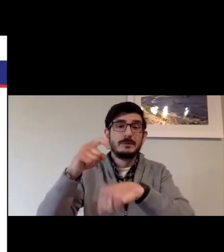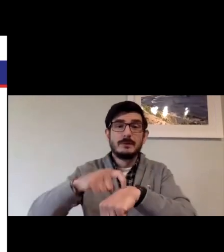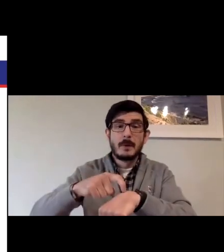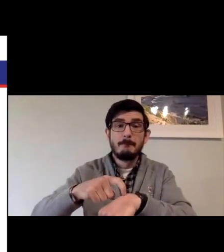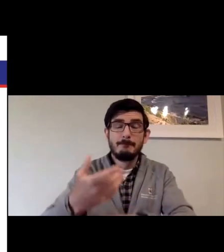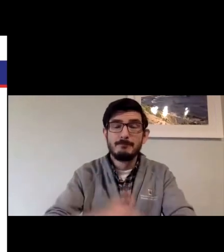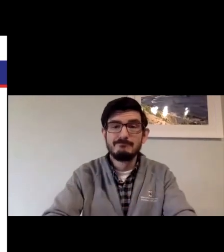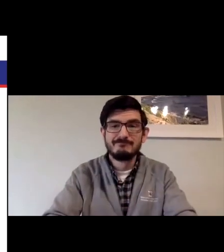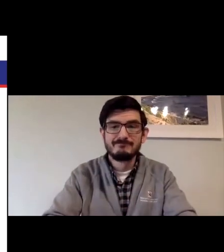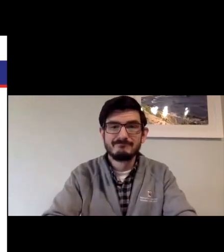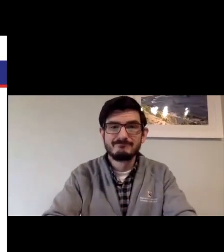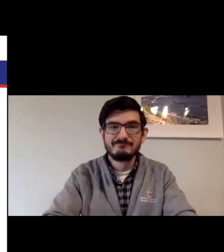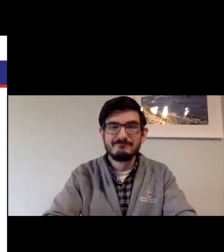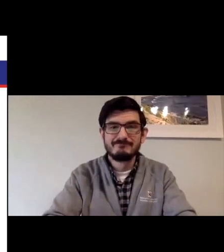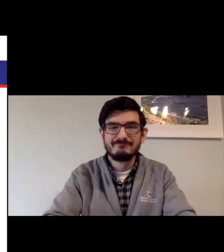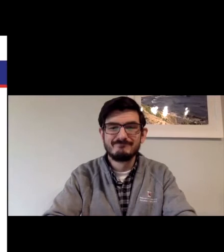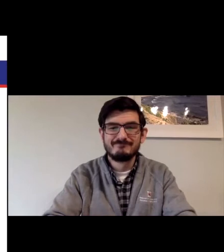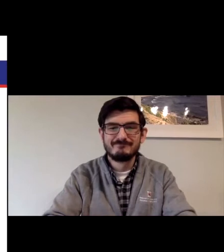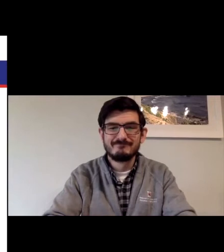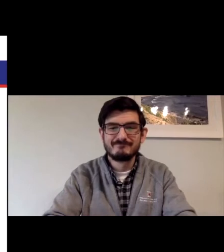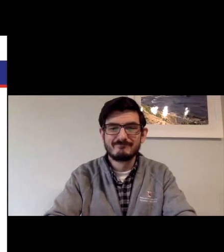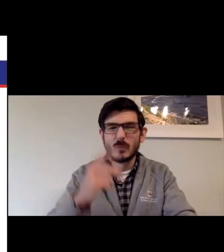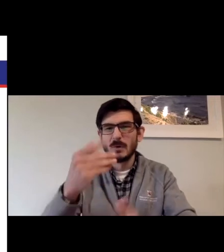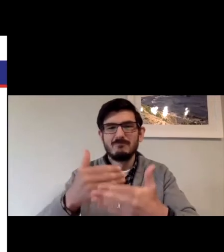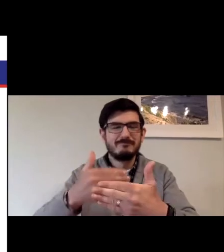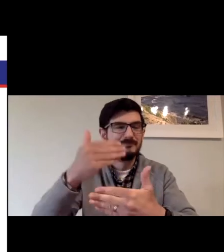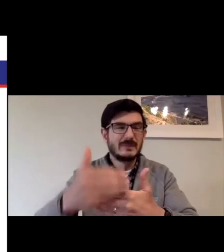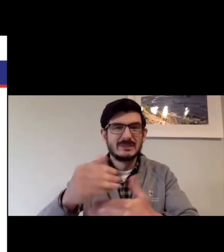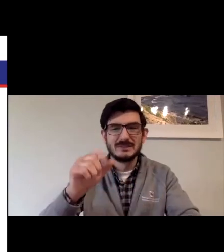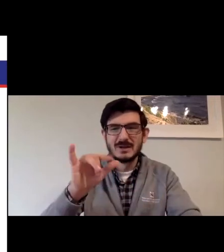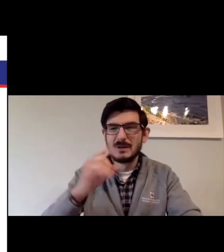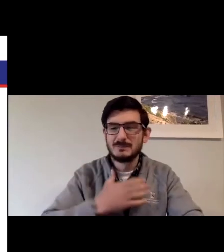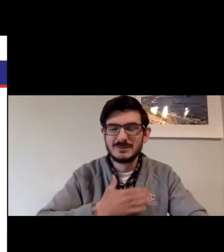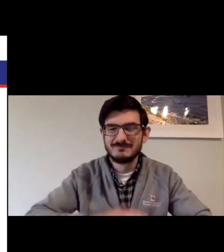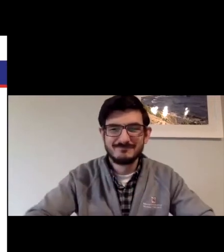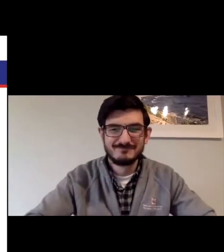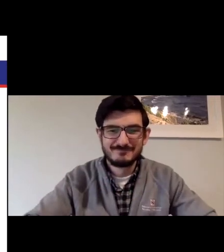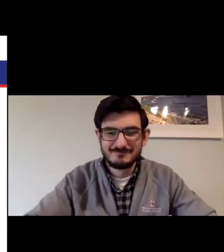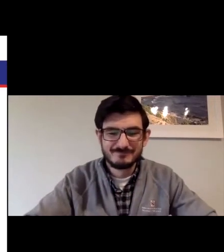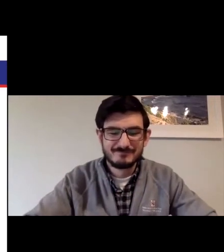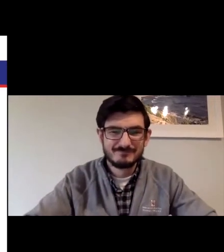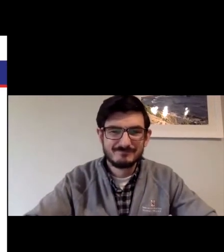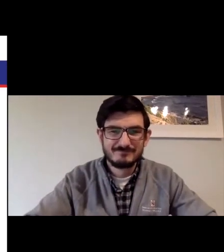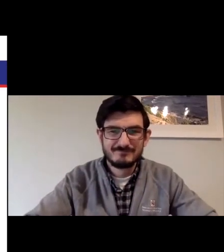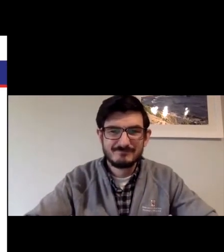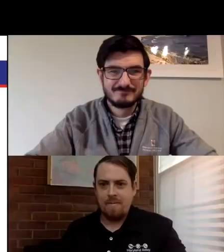really is just been a long time coming. Next slide, if you would.